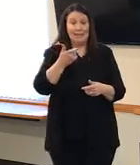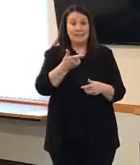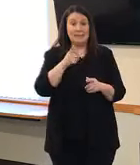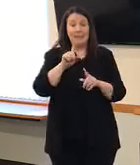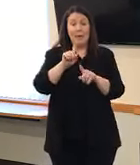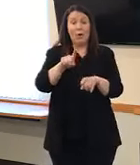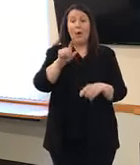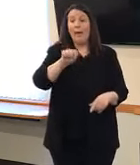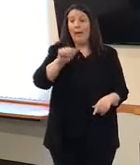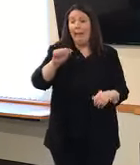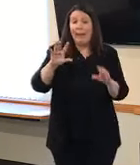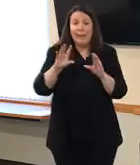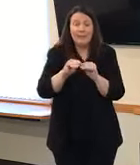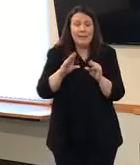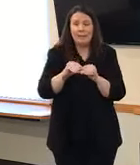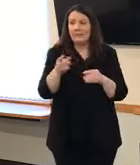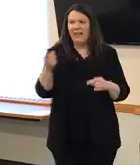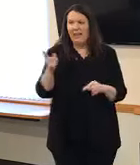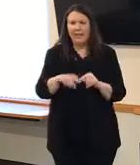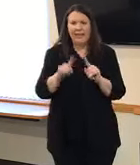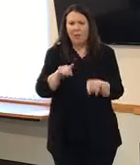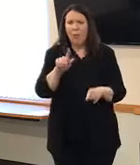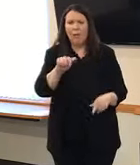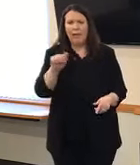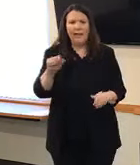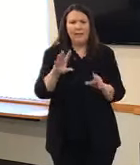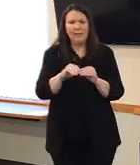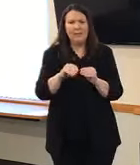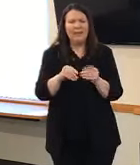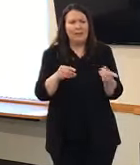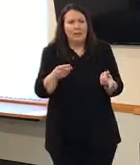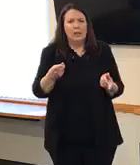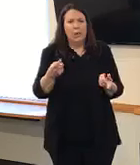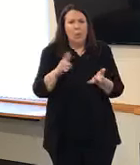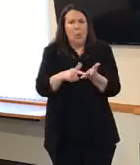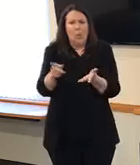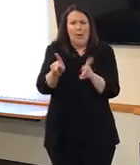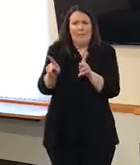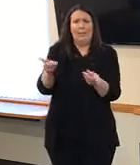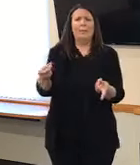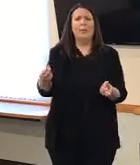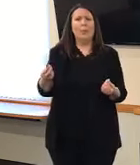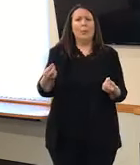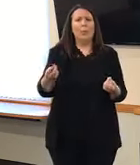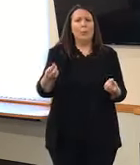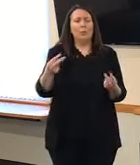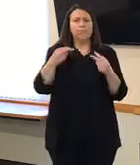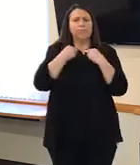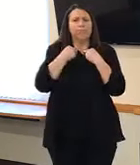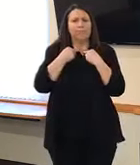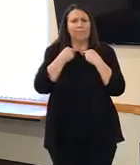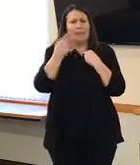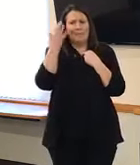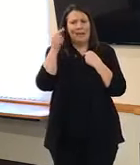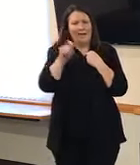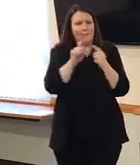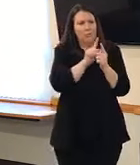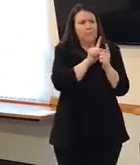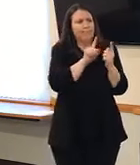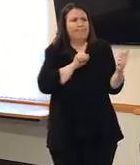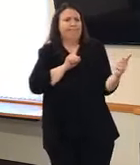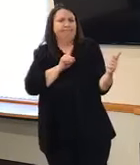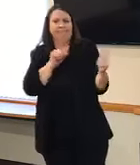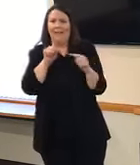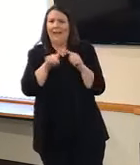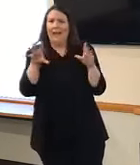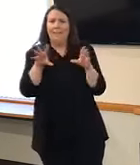like meetings, things of that nature can't happen. So can you discuss what services are still available despite kind of the social distancing? So